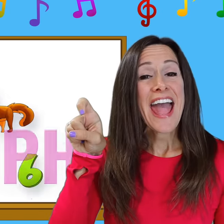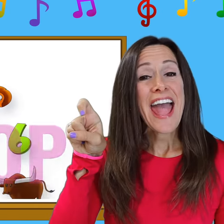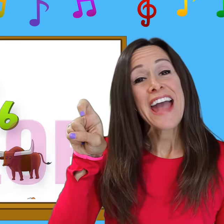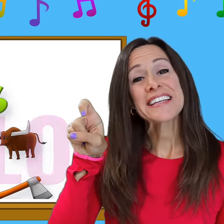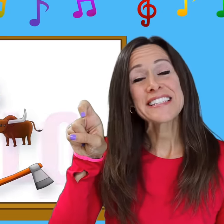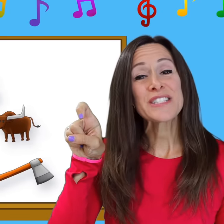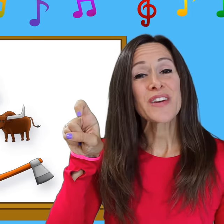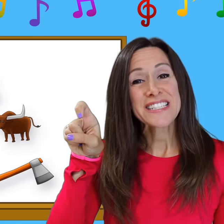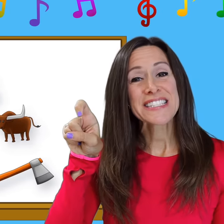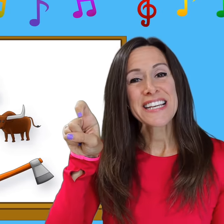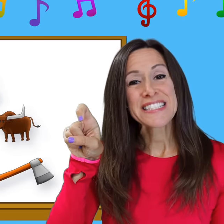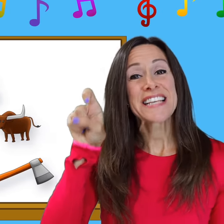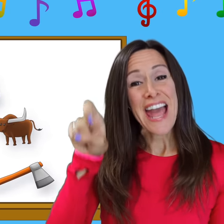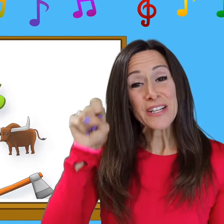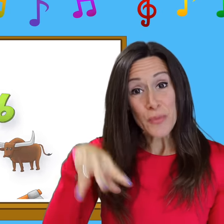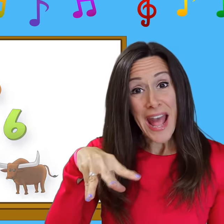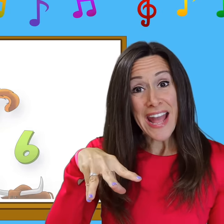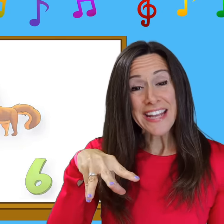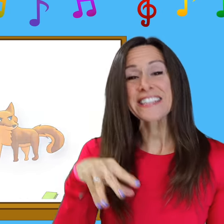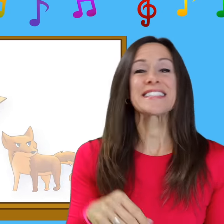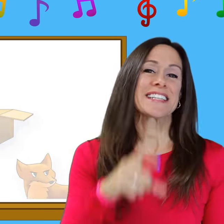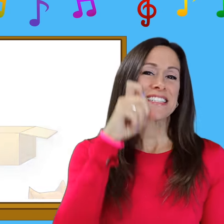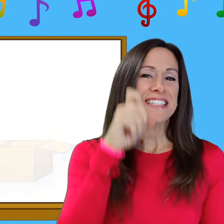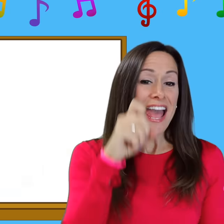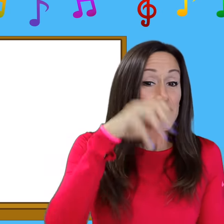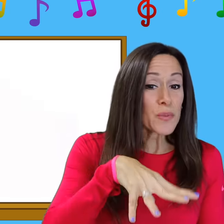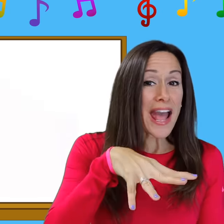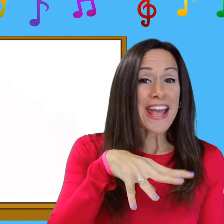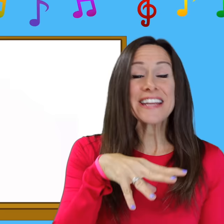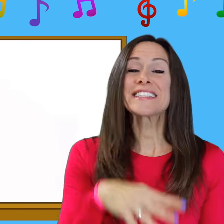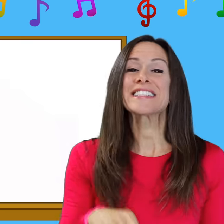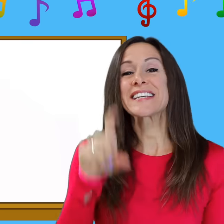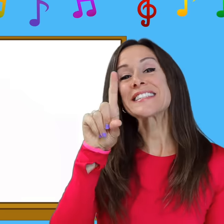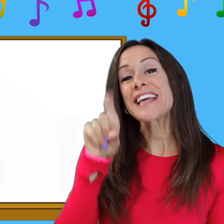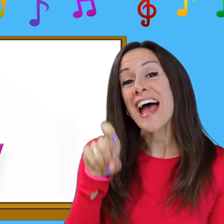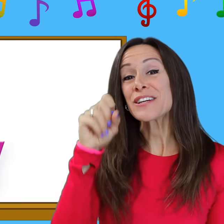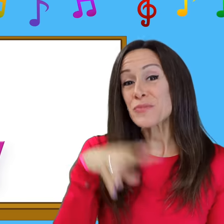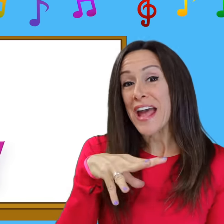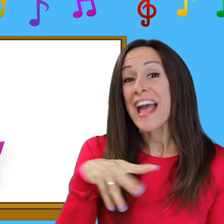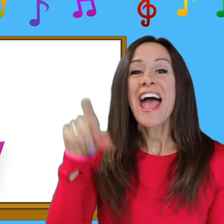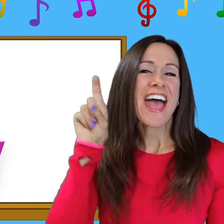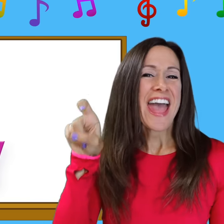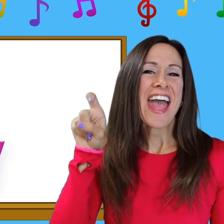X is for x-x-x-ray, x-x-x-x-ray, x-x-x-x-ray X